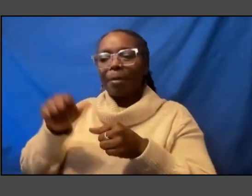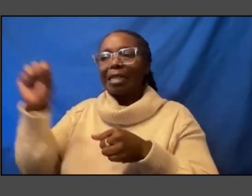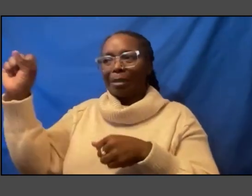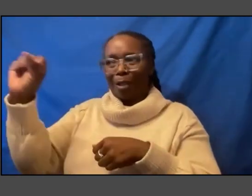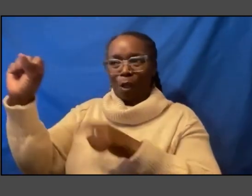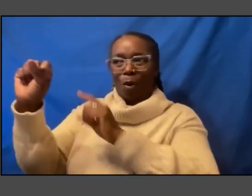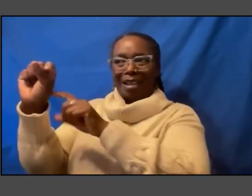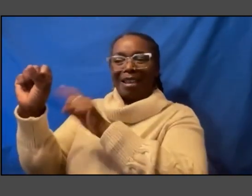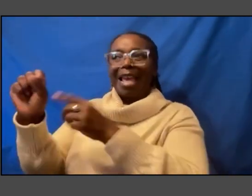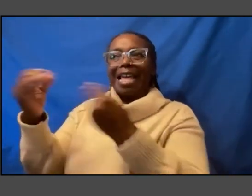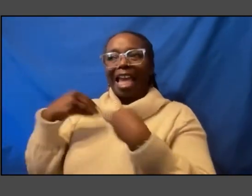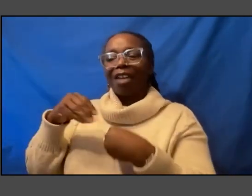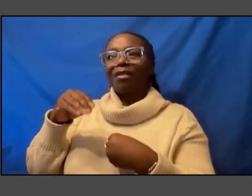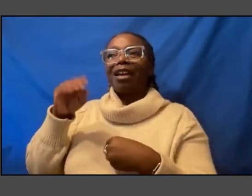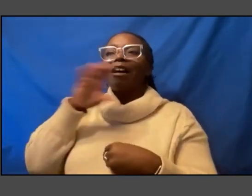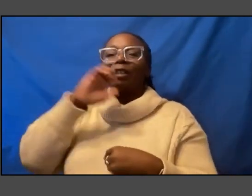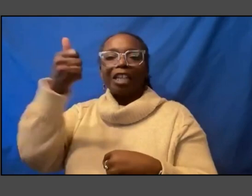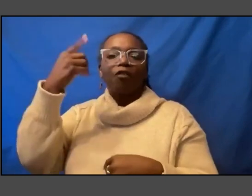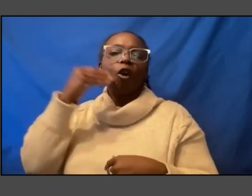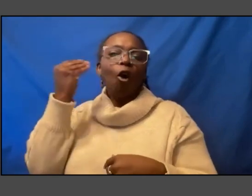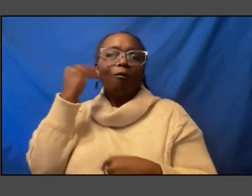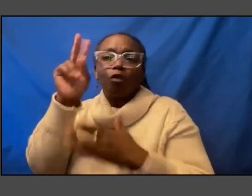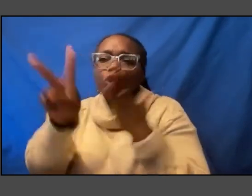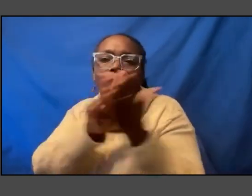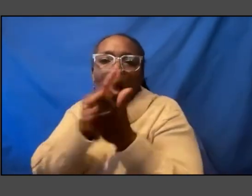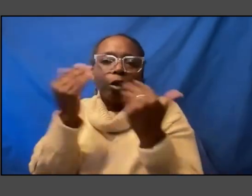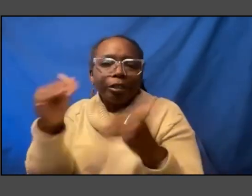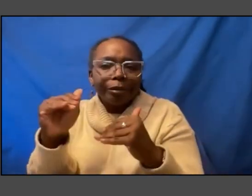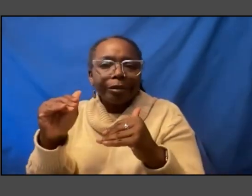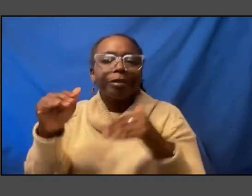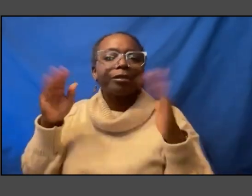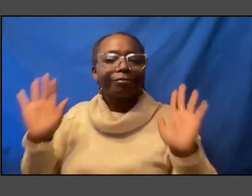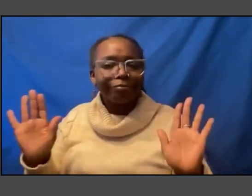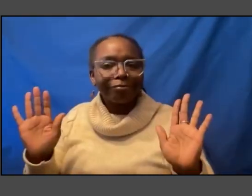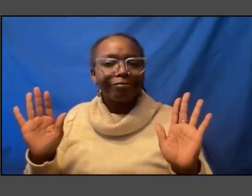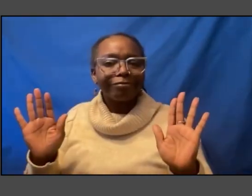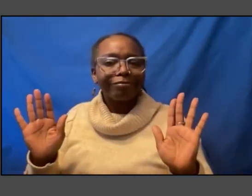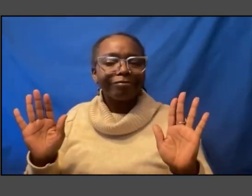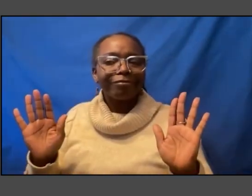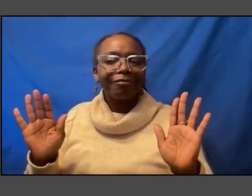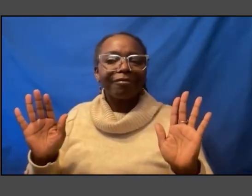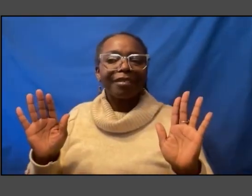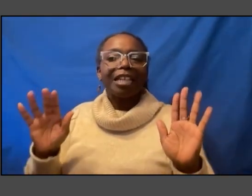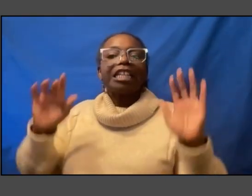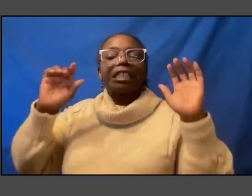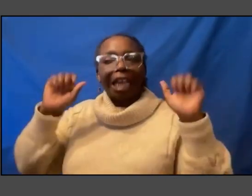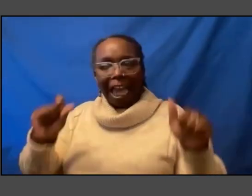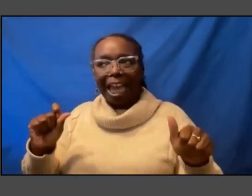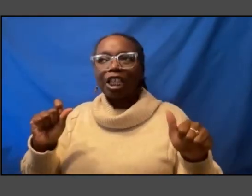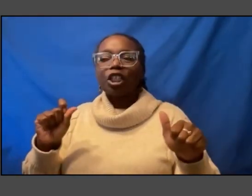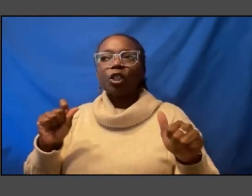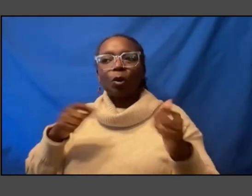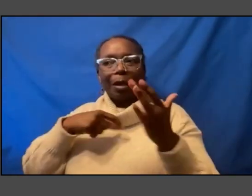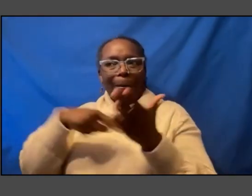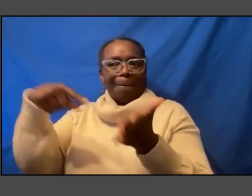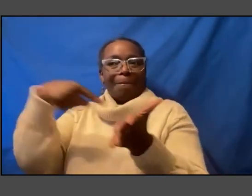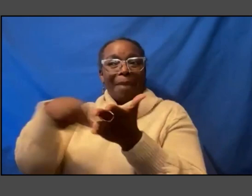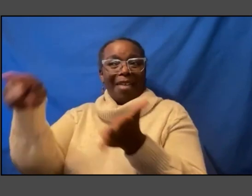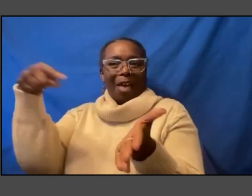even if it was just for two hours and so i had so to be able to sort of repay that debt by sort of leading the smithsonian in the 21st